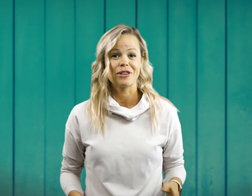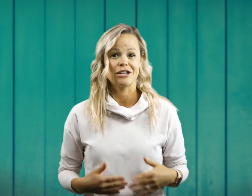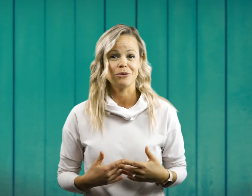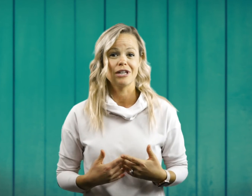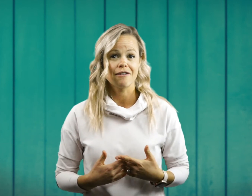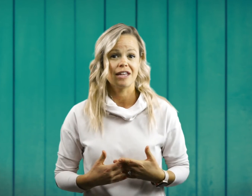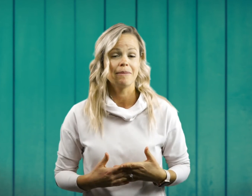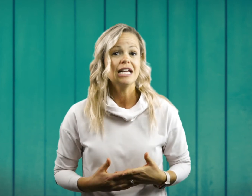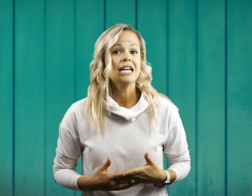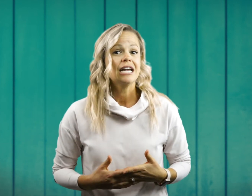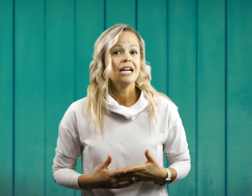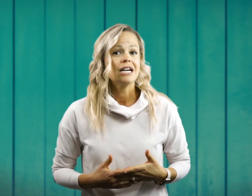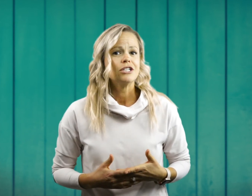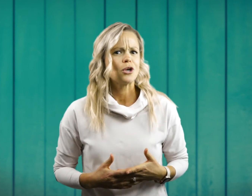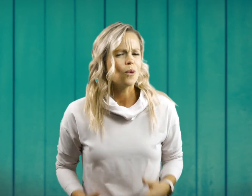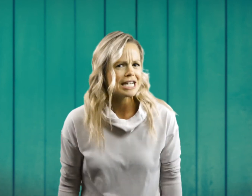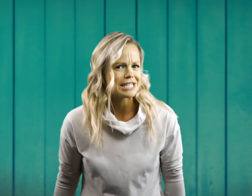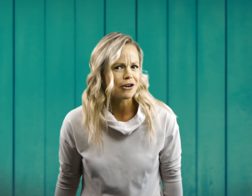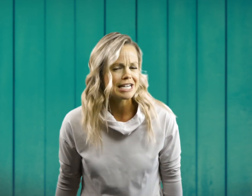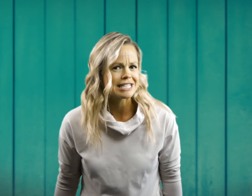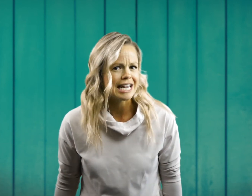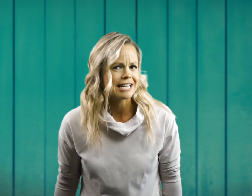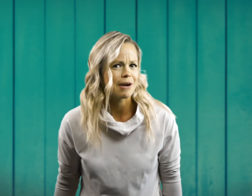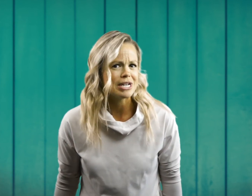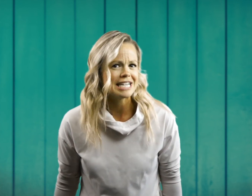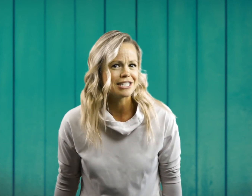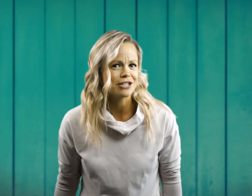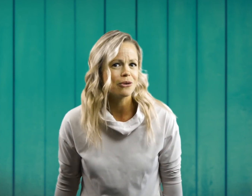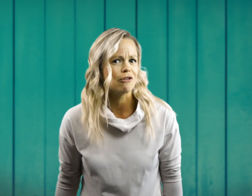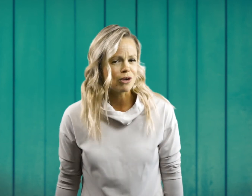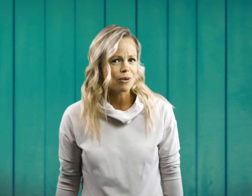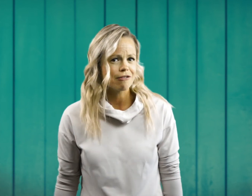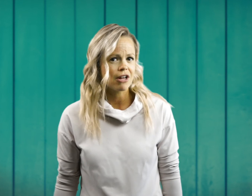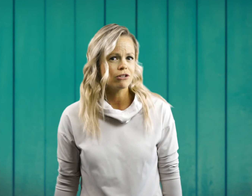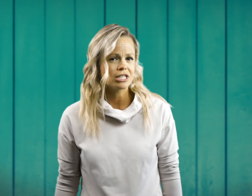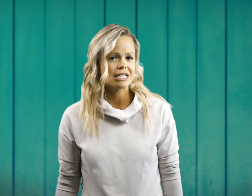that you love them. So what is the greatest thing that we need to do if we want to follow Jesus?